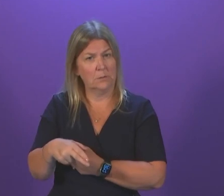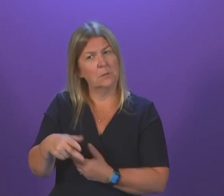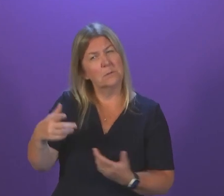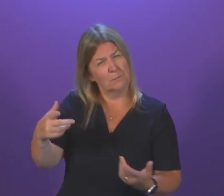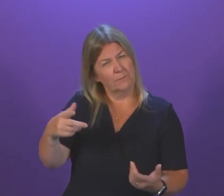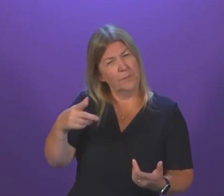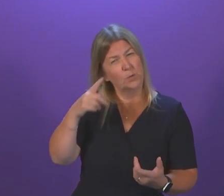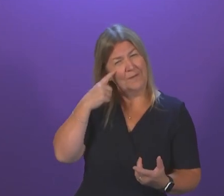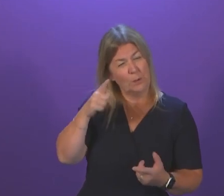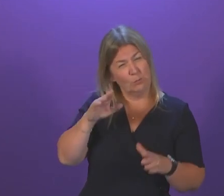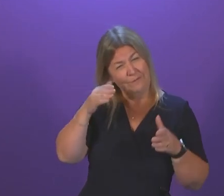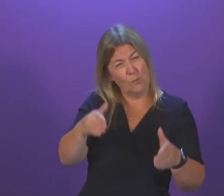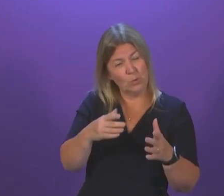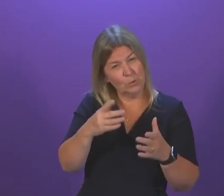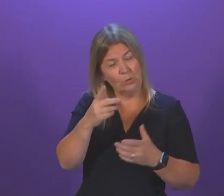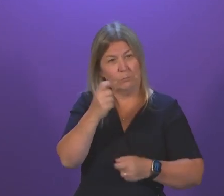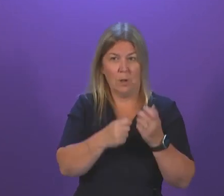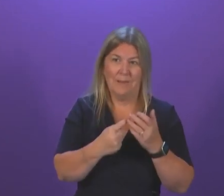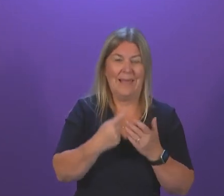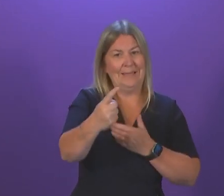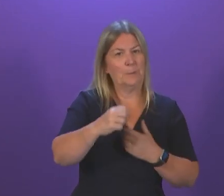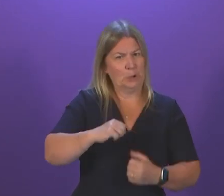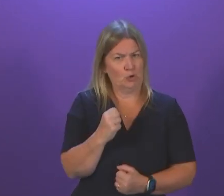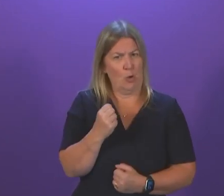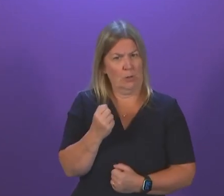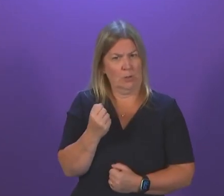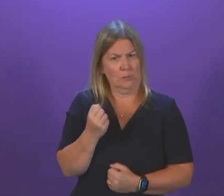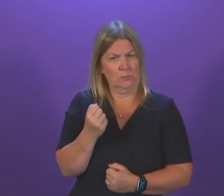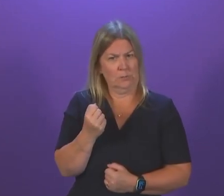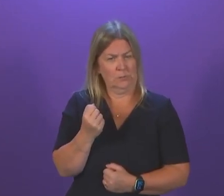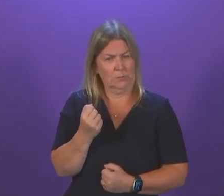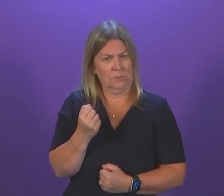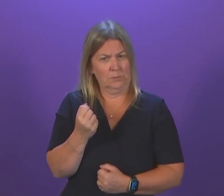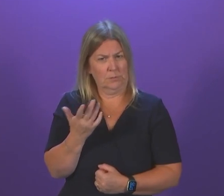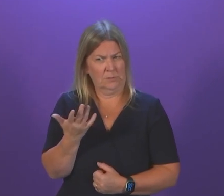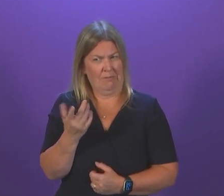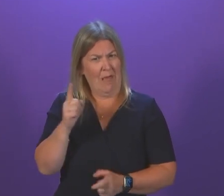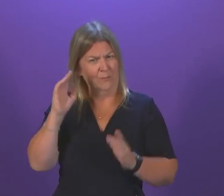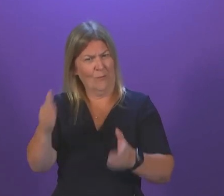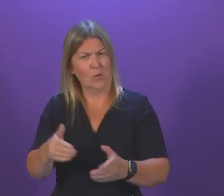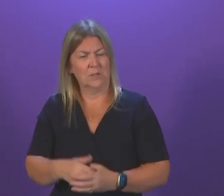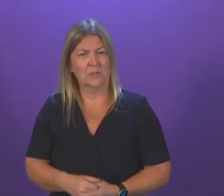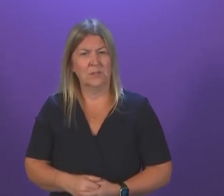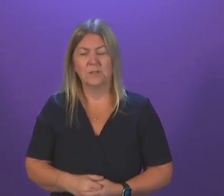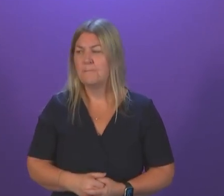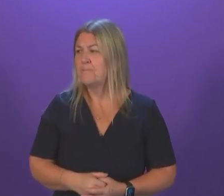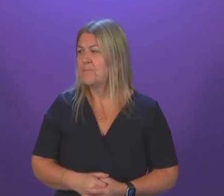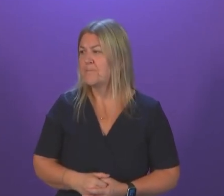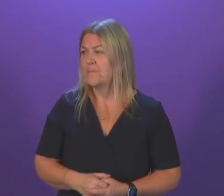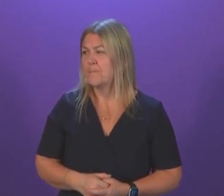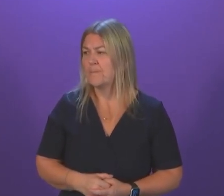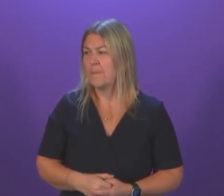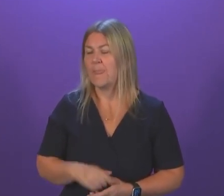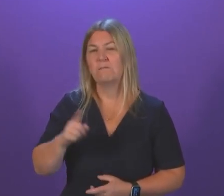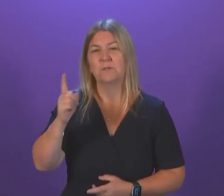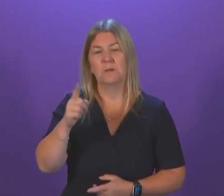First Minister. Well, yes, I do believe that having control over tax and welfare,